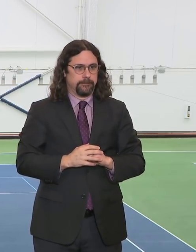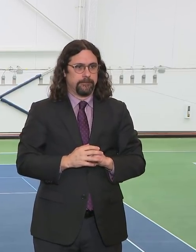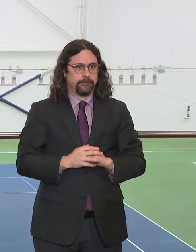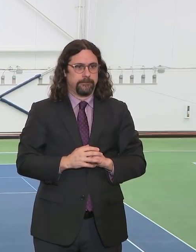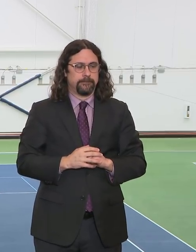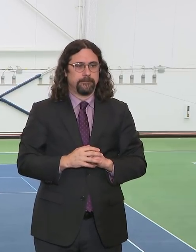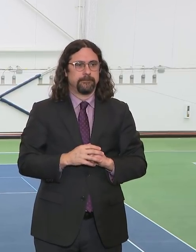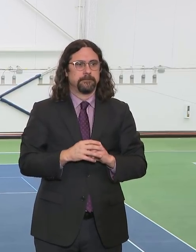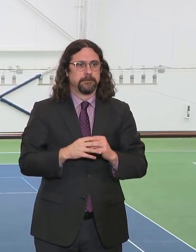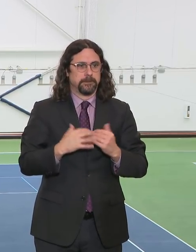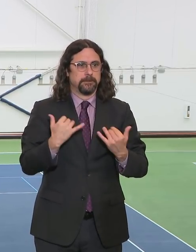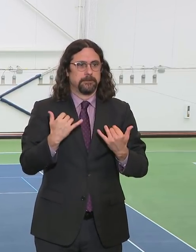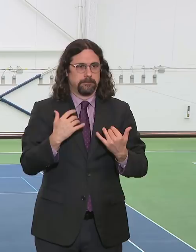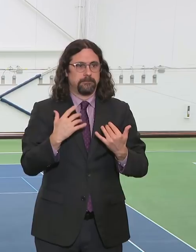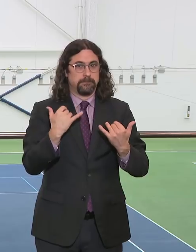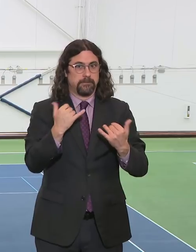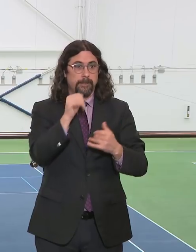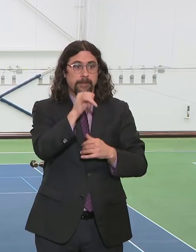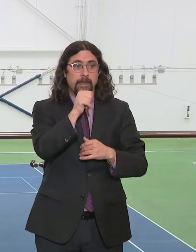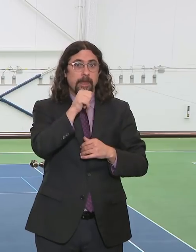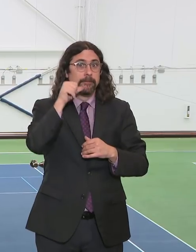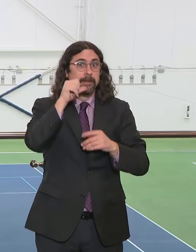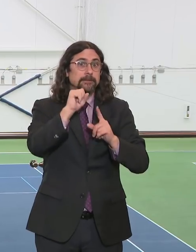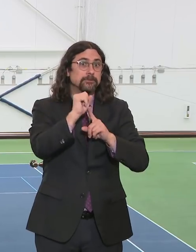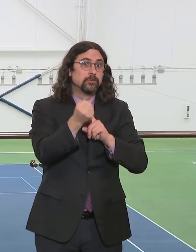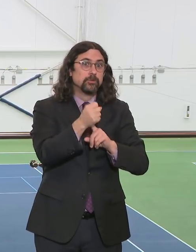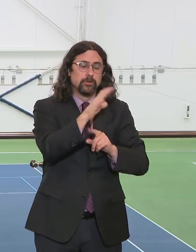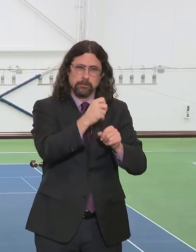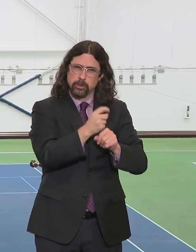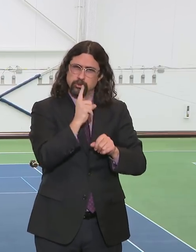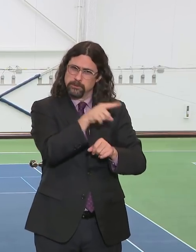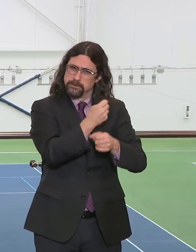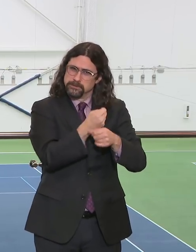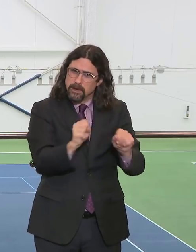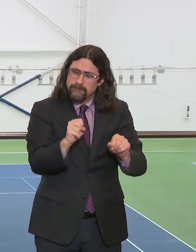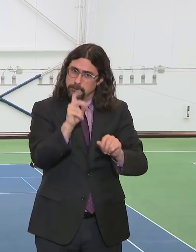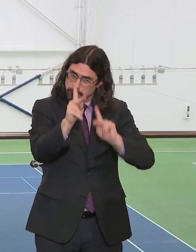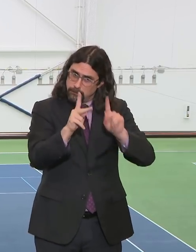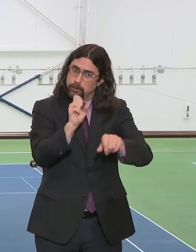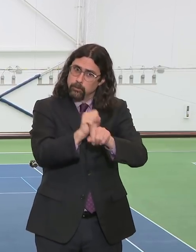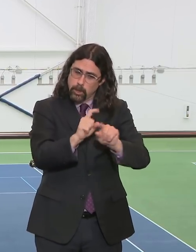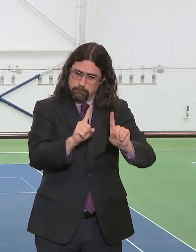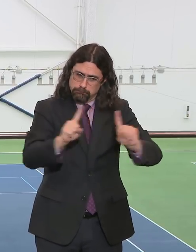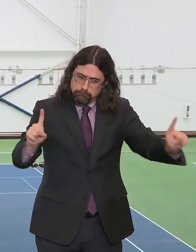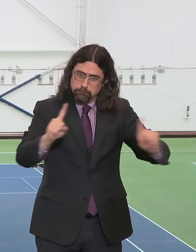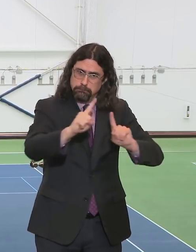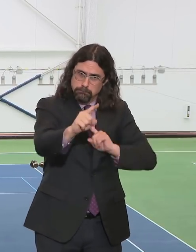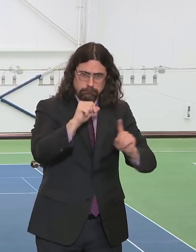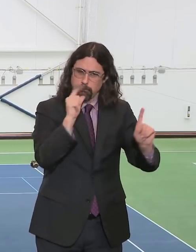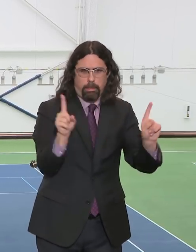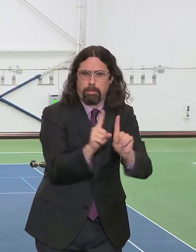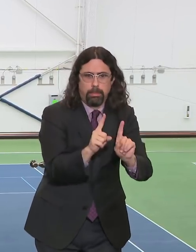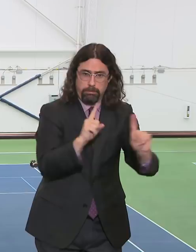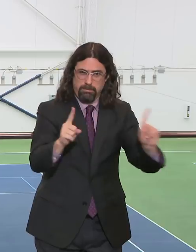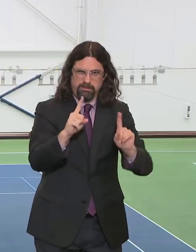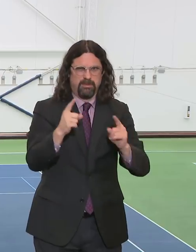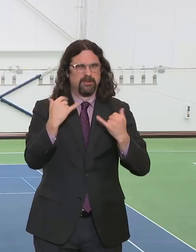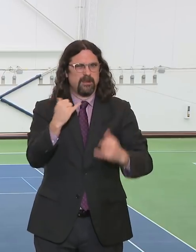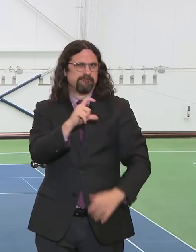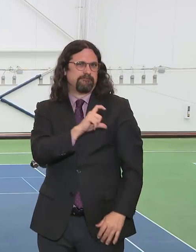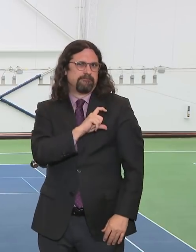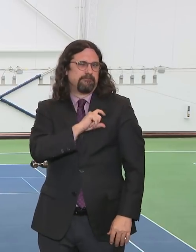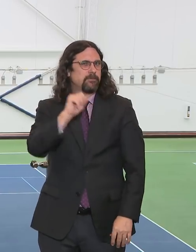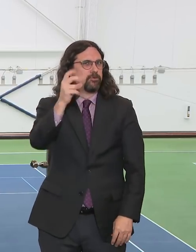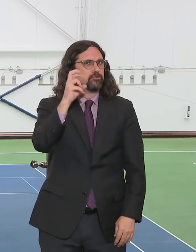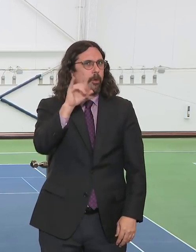So, I'll conclude. And again, we're going to see a lot of things we've never seen before. I know every one of us has walked down the